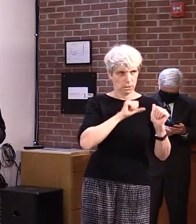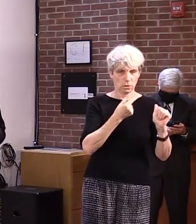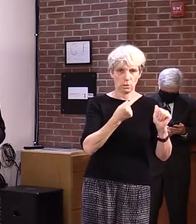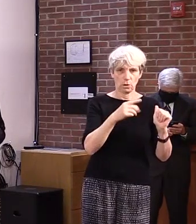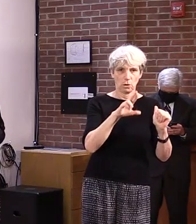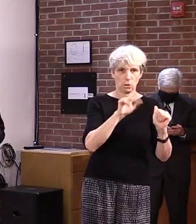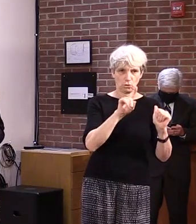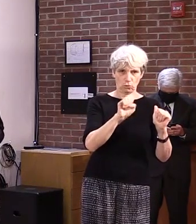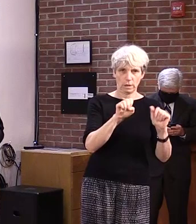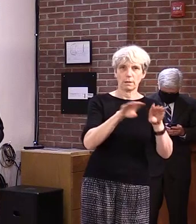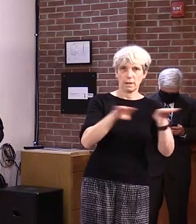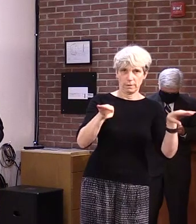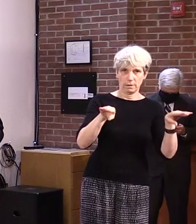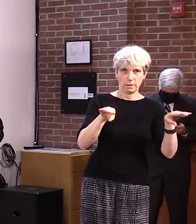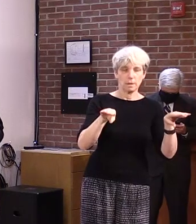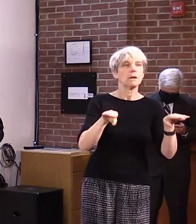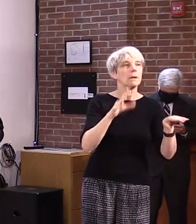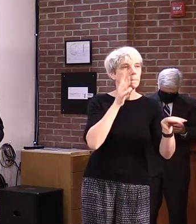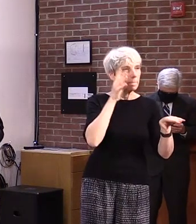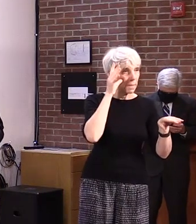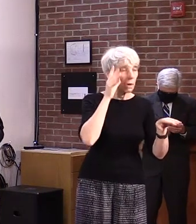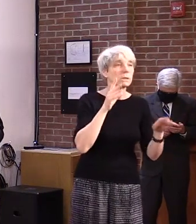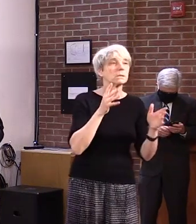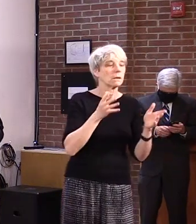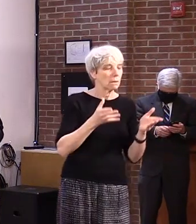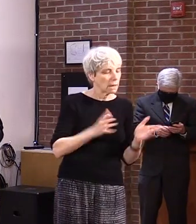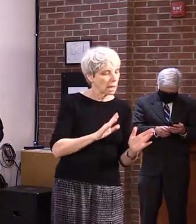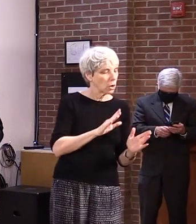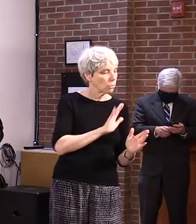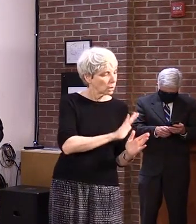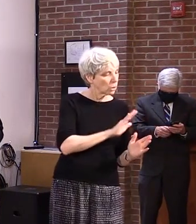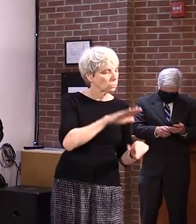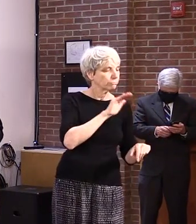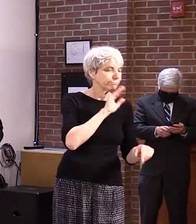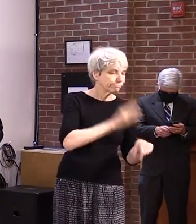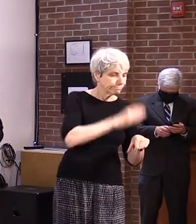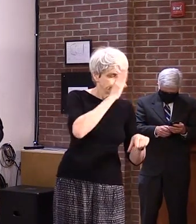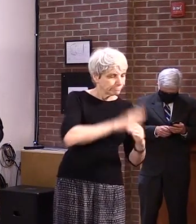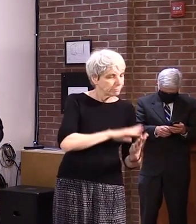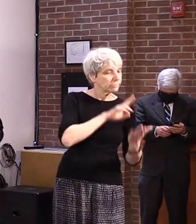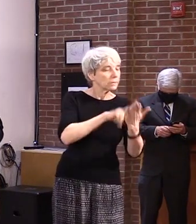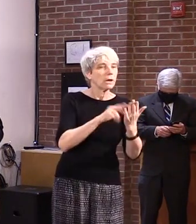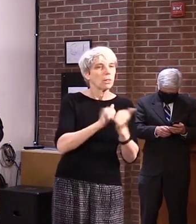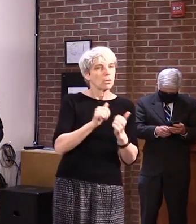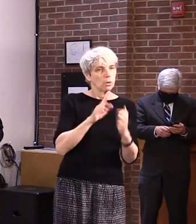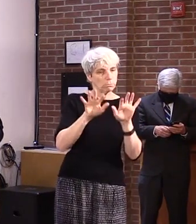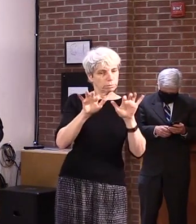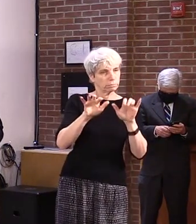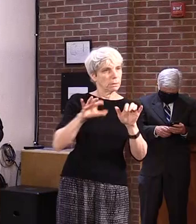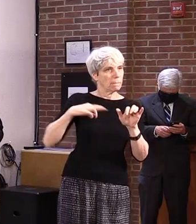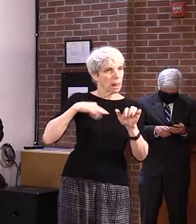Parents can enroll students in these different models by completing an online form which is available on each school's website.